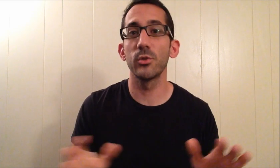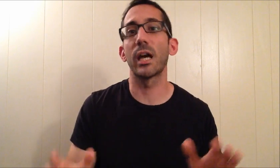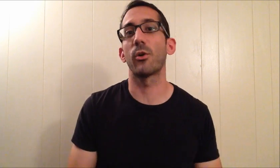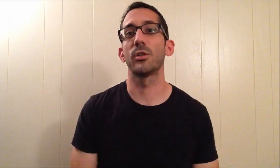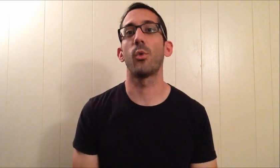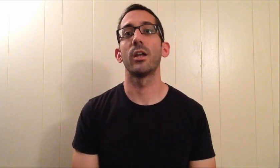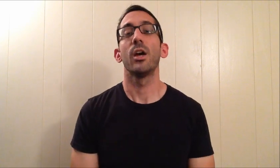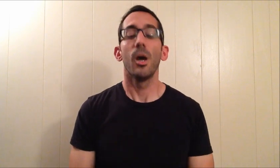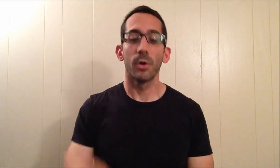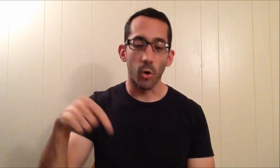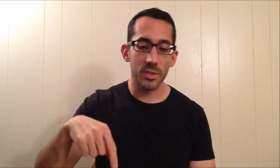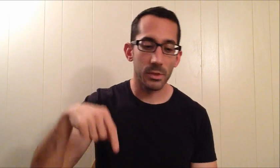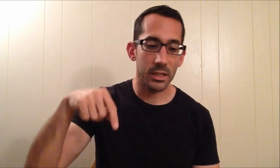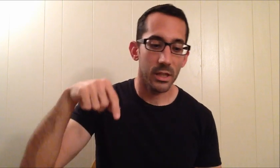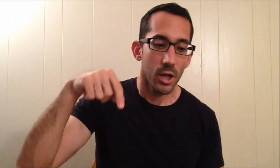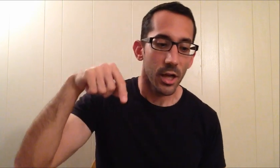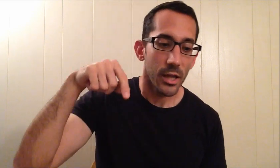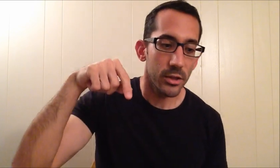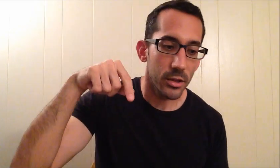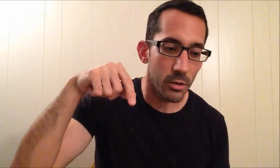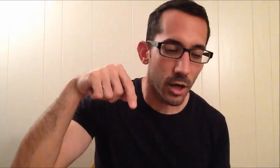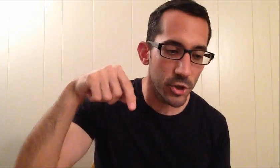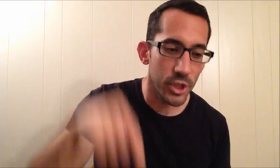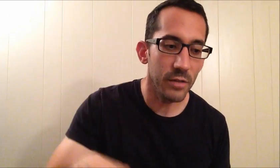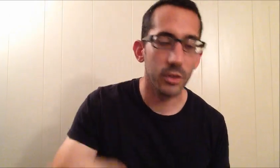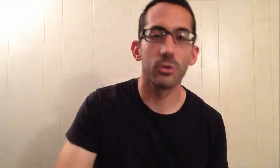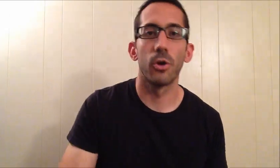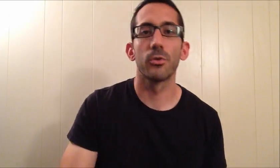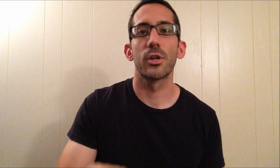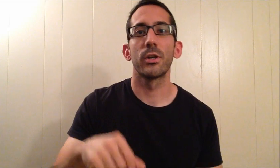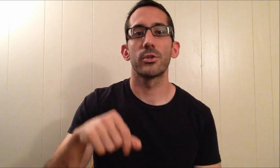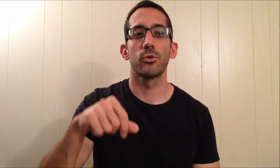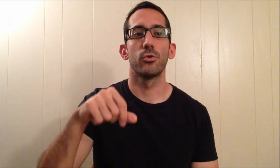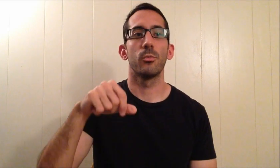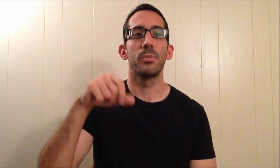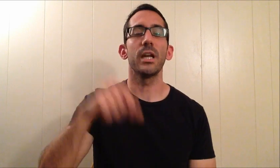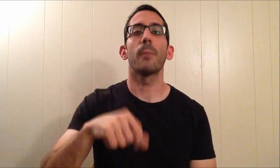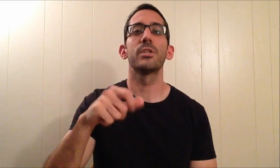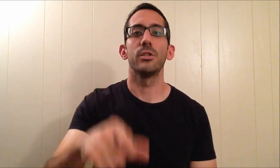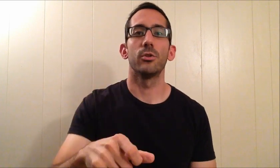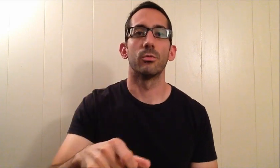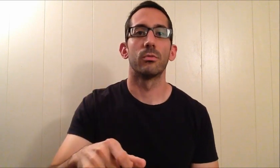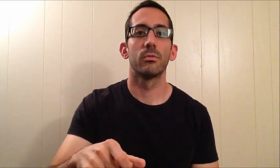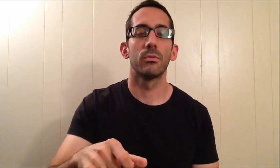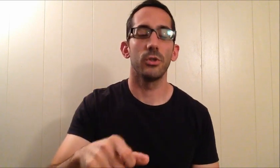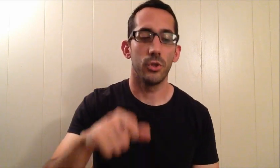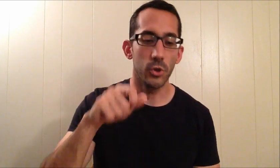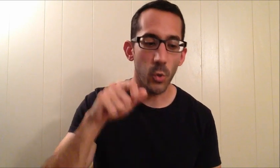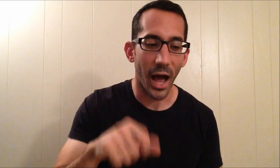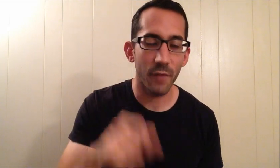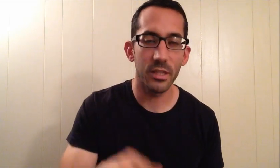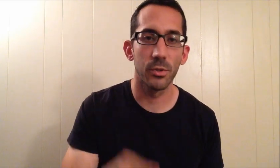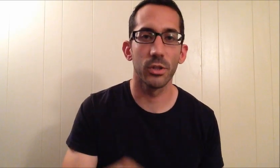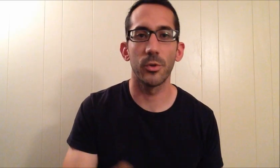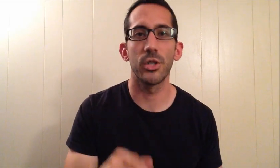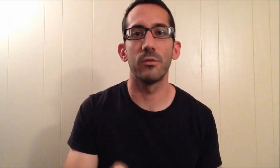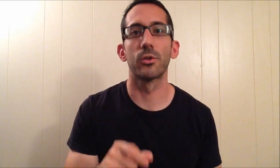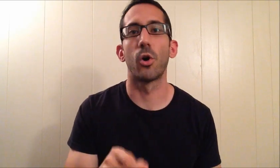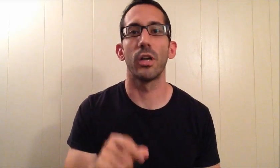can do that all you want. But ultimately, achieving your goal is going to be up to you. You have the ability to achieve your goal